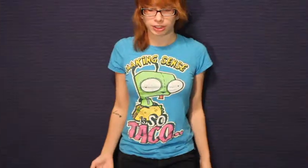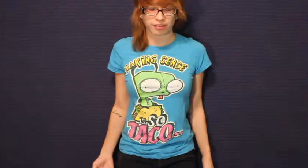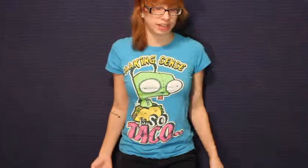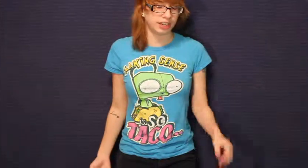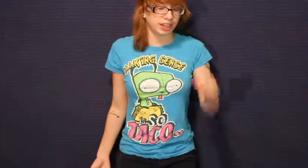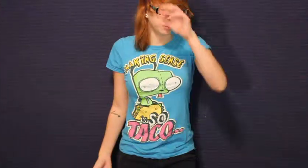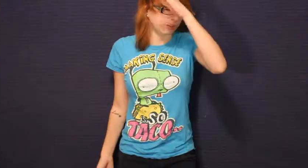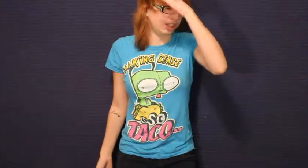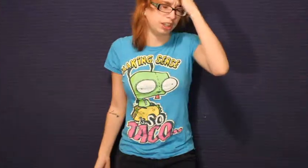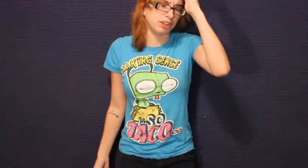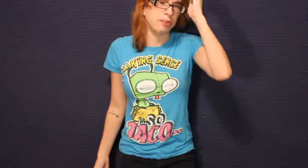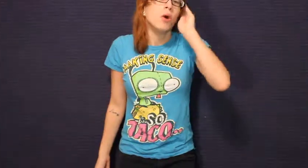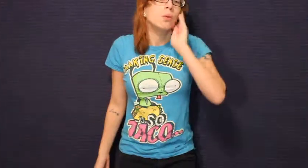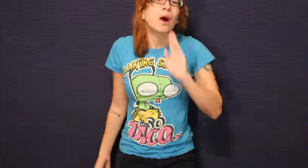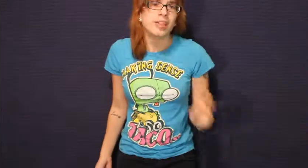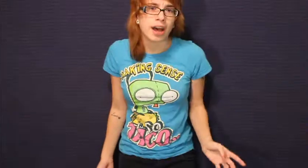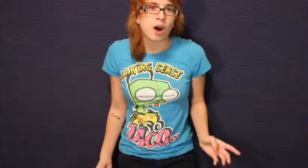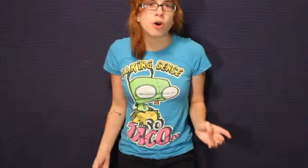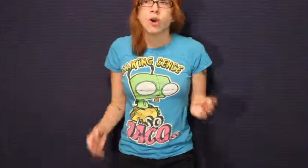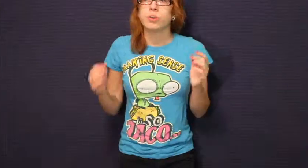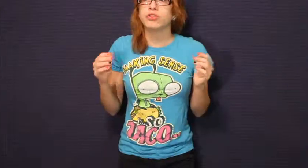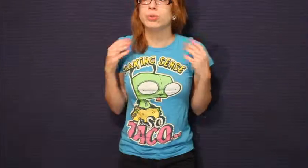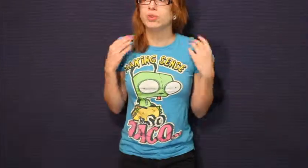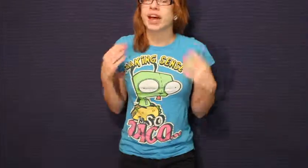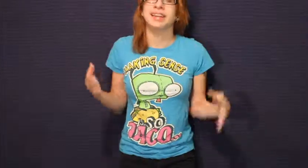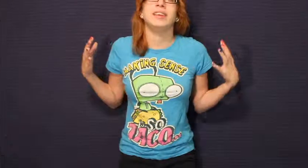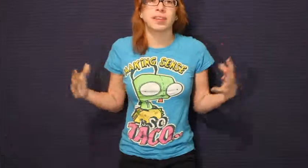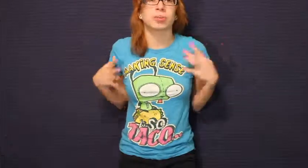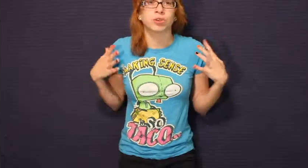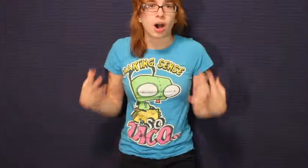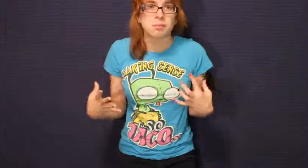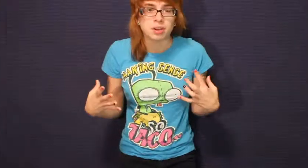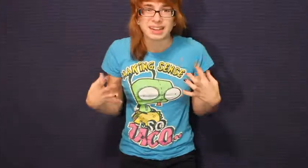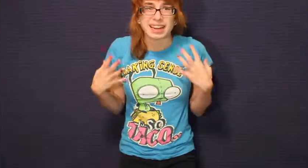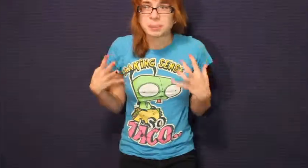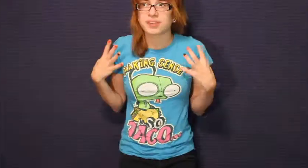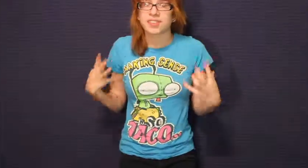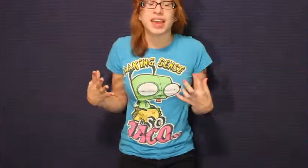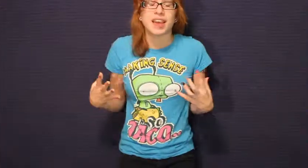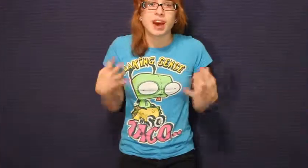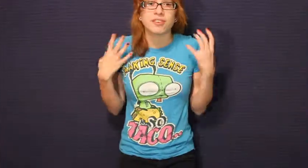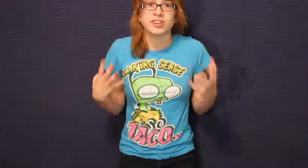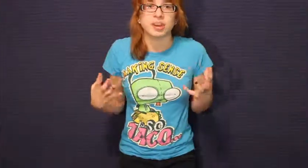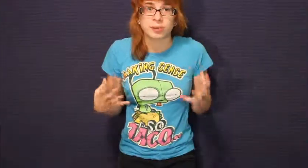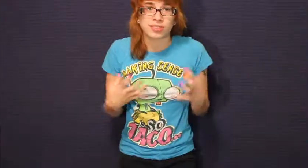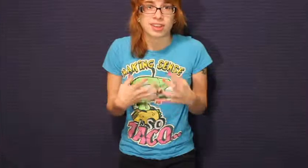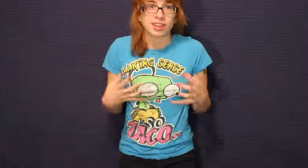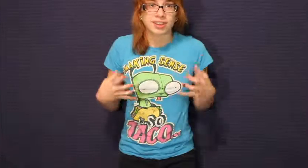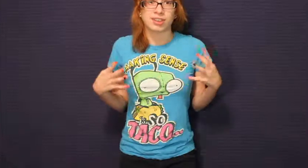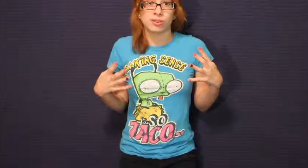against killing animals or eating them? Why the hell would you line these animals up? 90 percent of these animals that they collected in